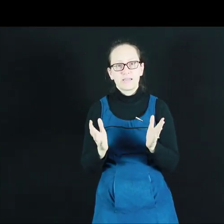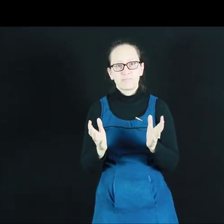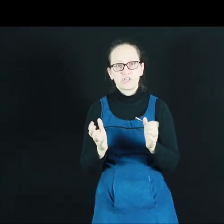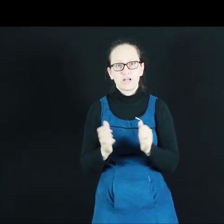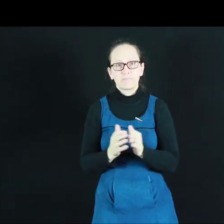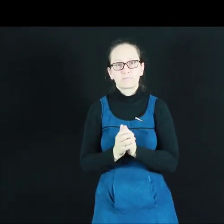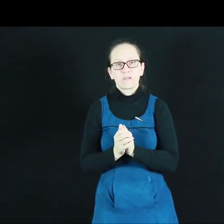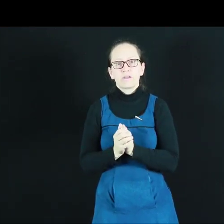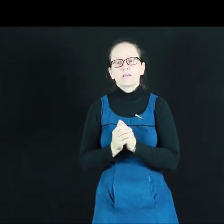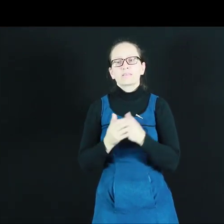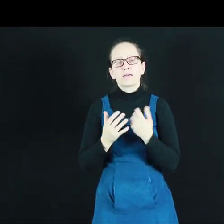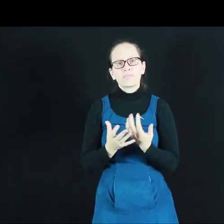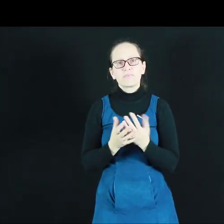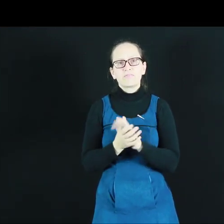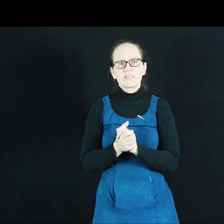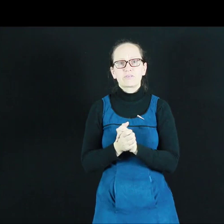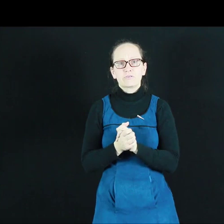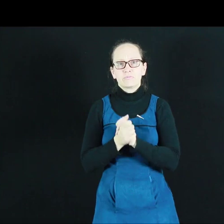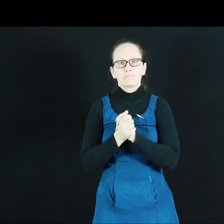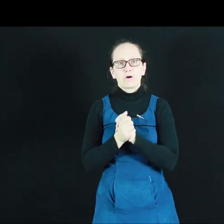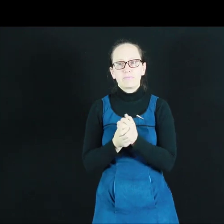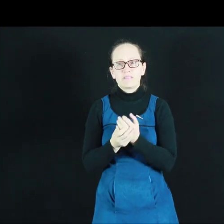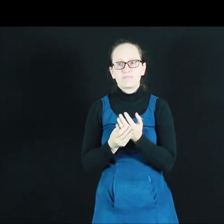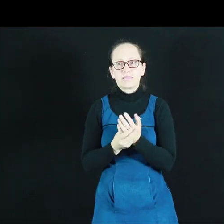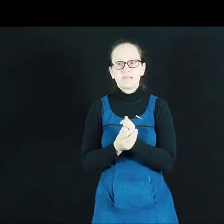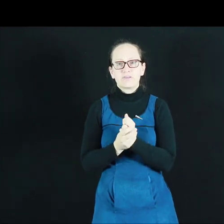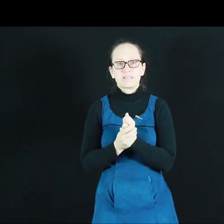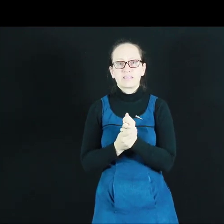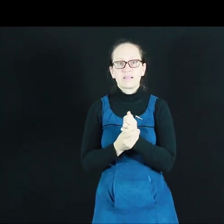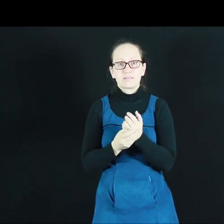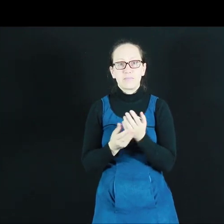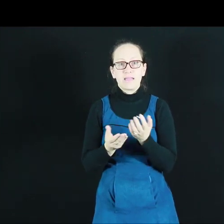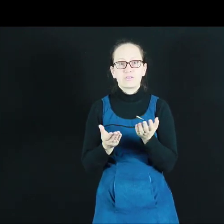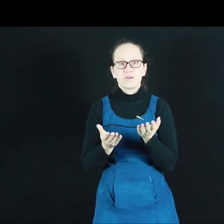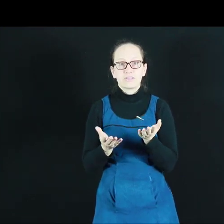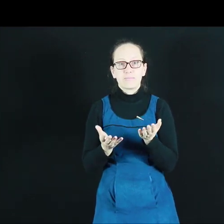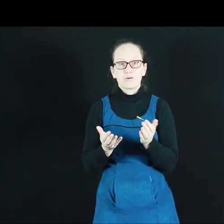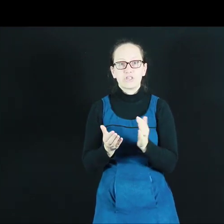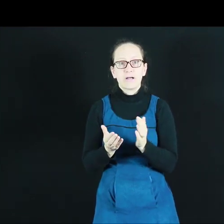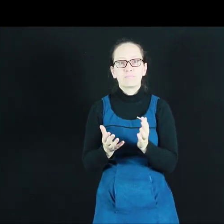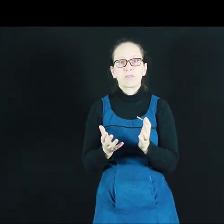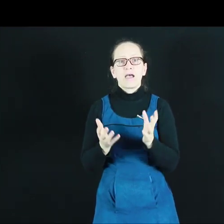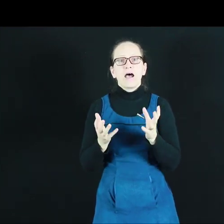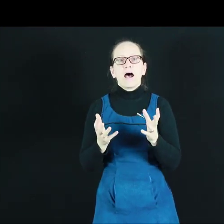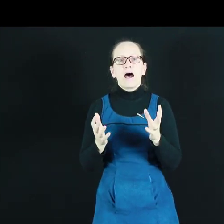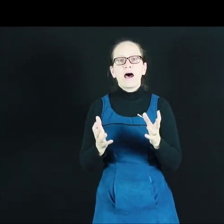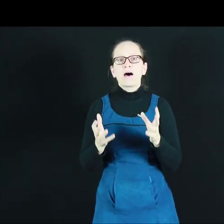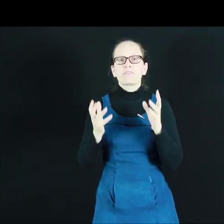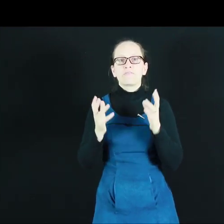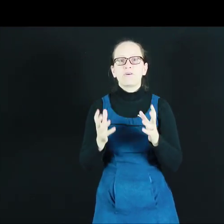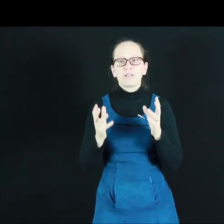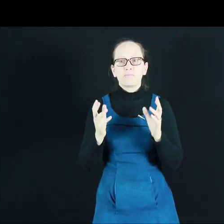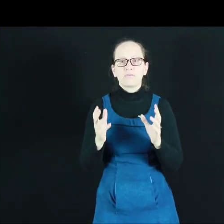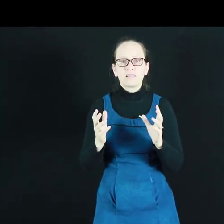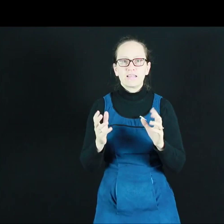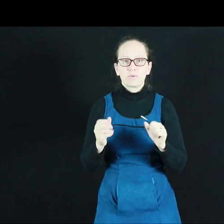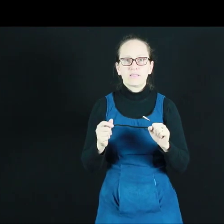temperature. Some of the physical properties of materials that depend on temperature are the volume of a liquid.